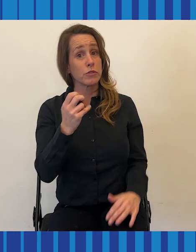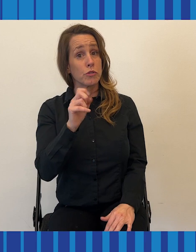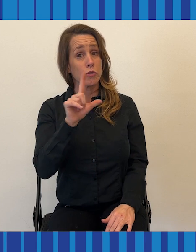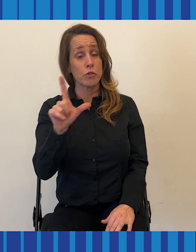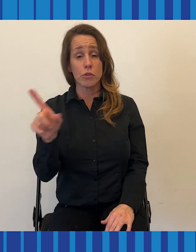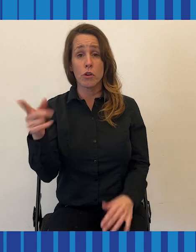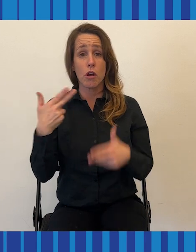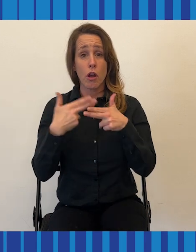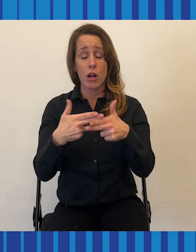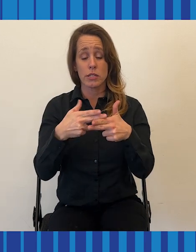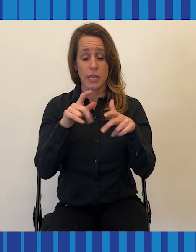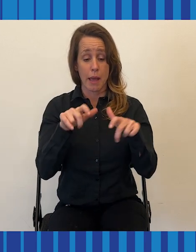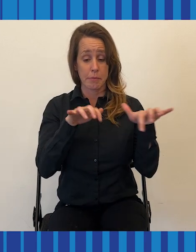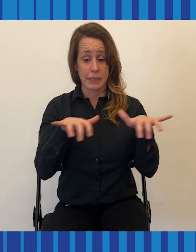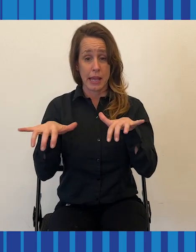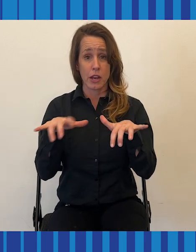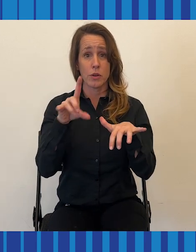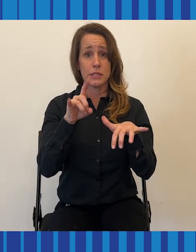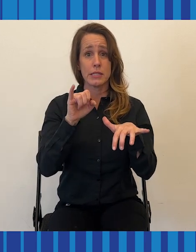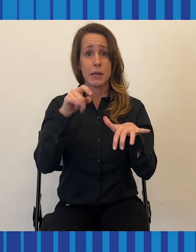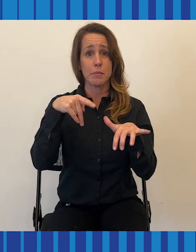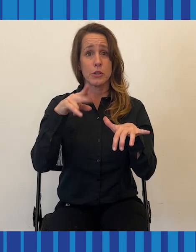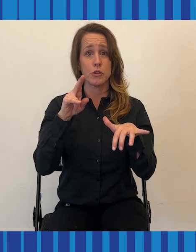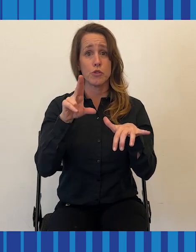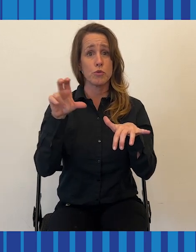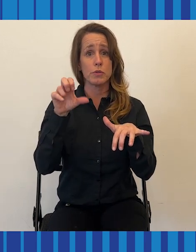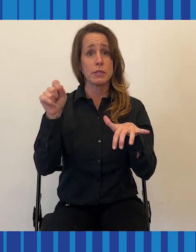Professor Hugel calls it the diplocusis piano.